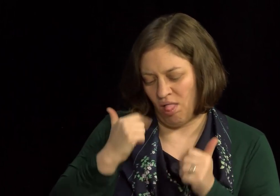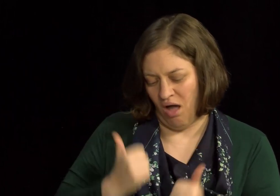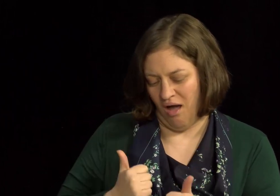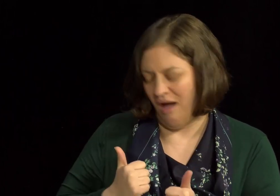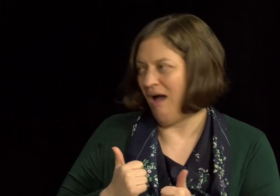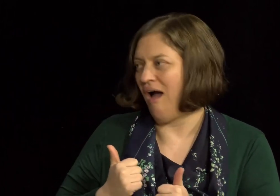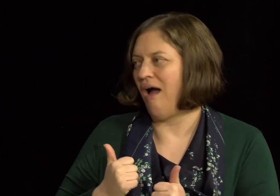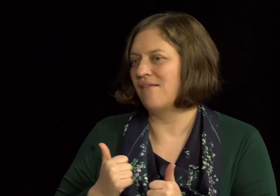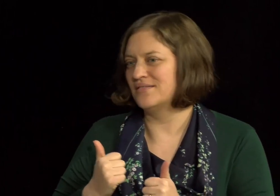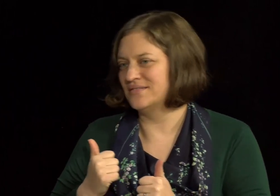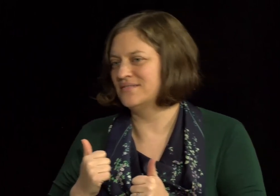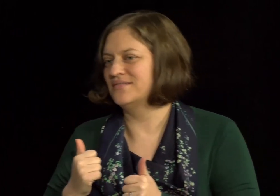wasn't a bad question.